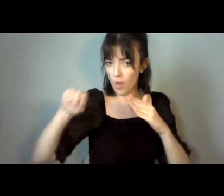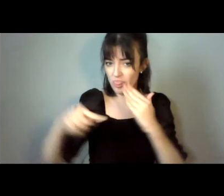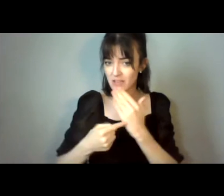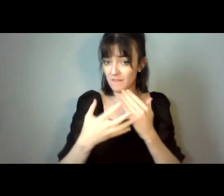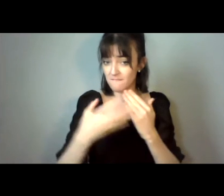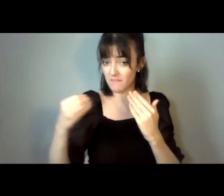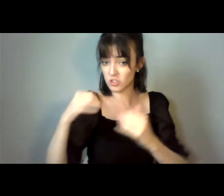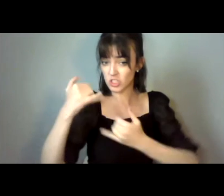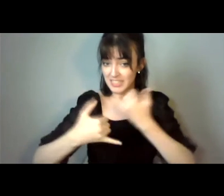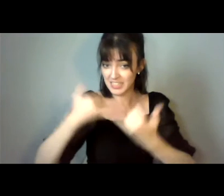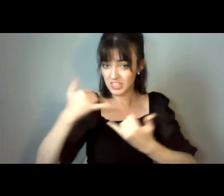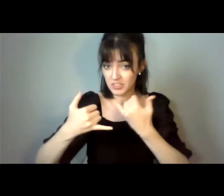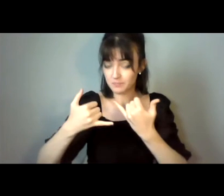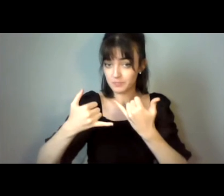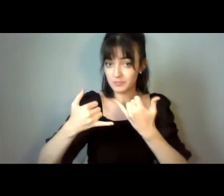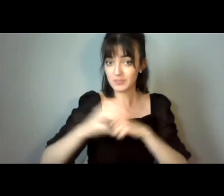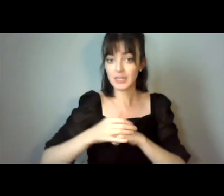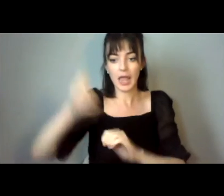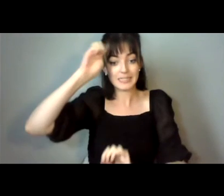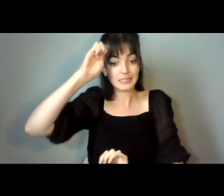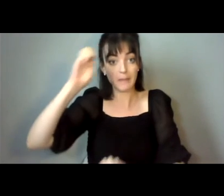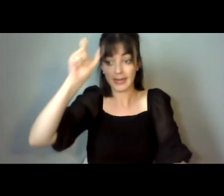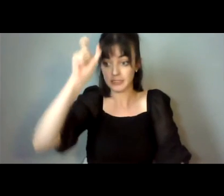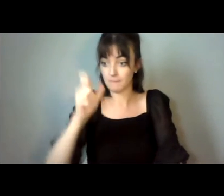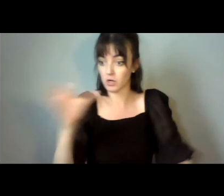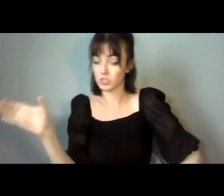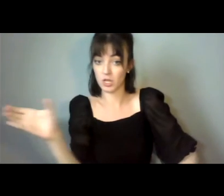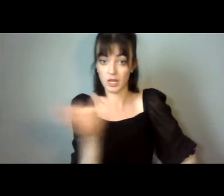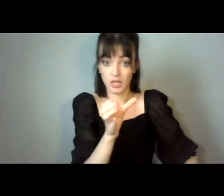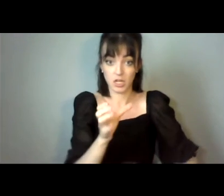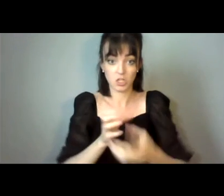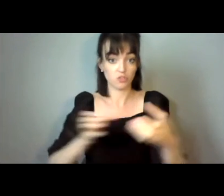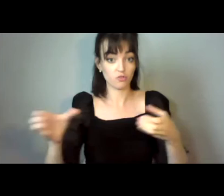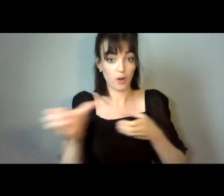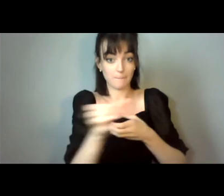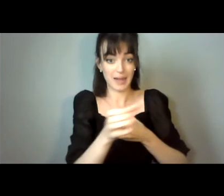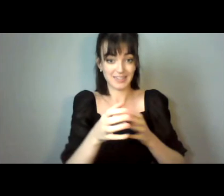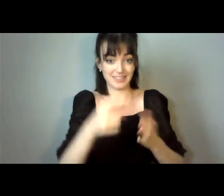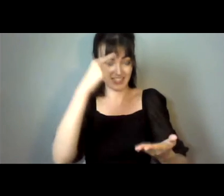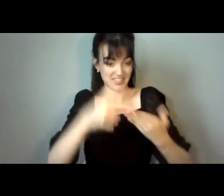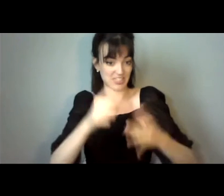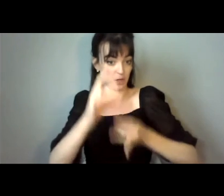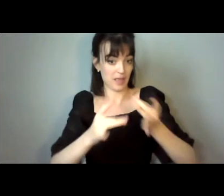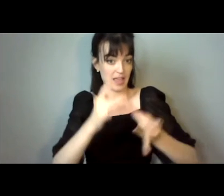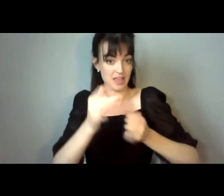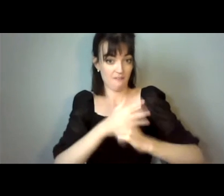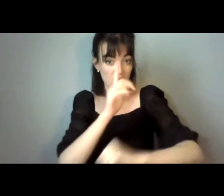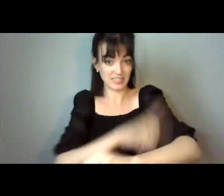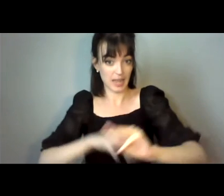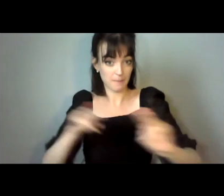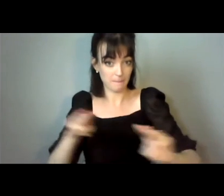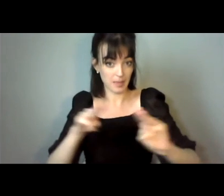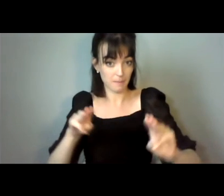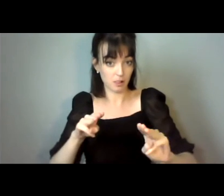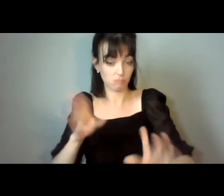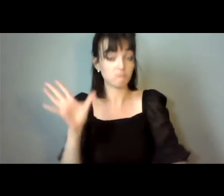that guardianship, that supported, that substituted decision making is not only legal,